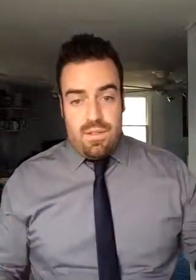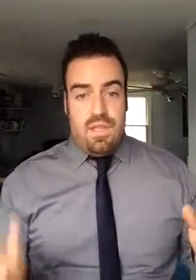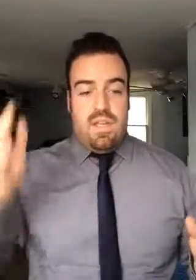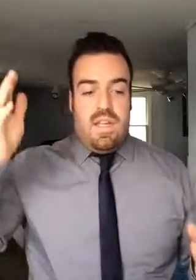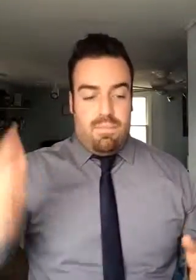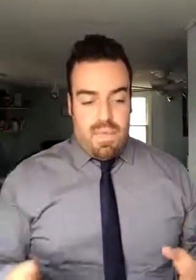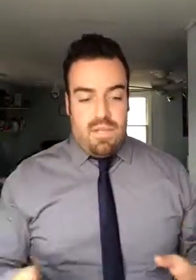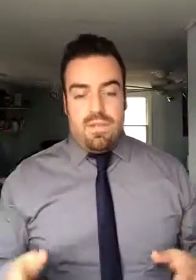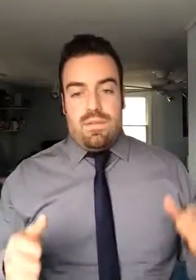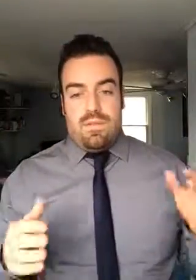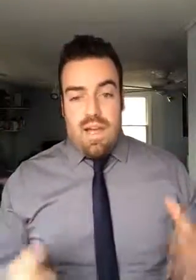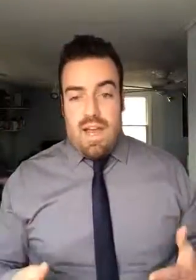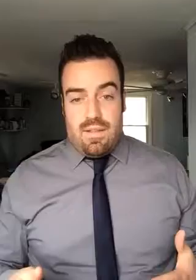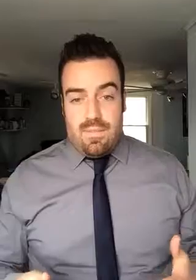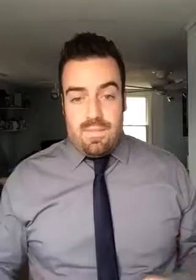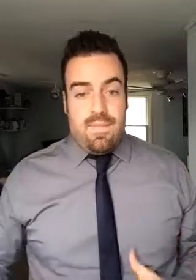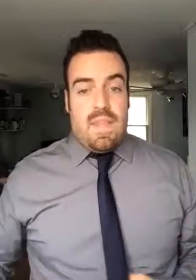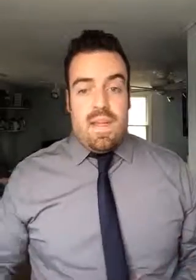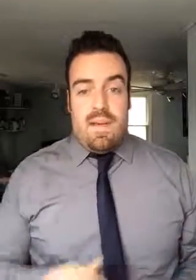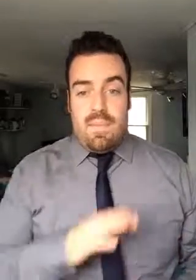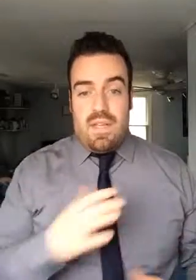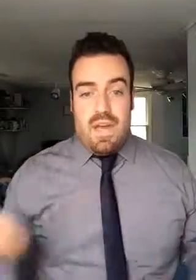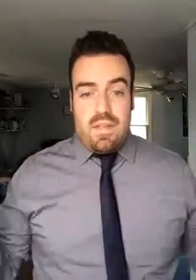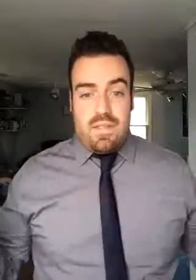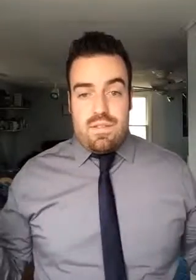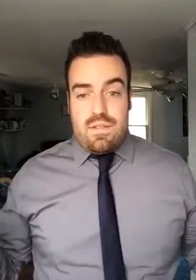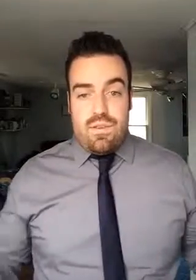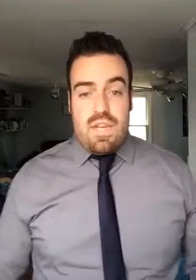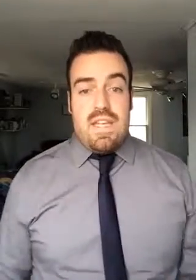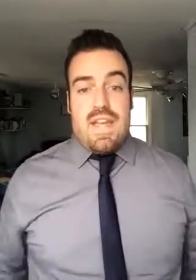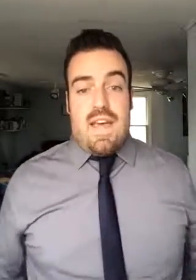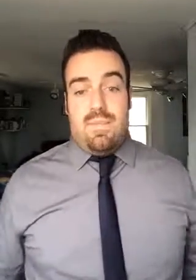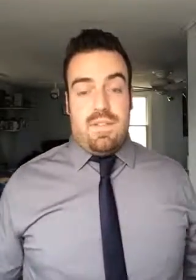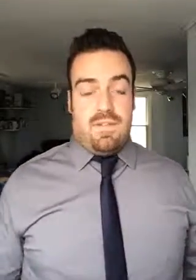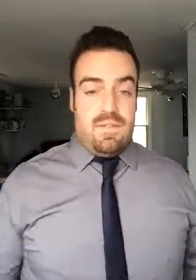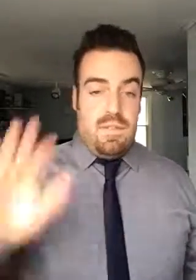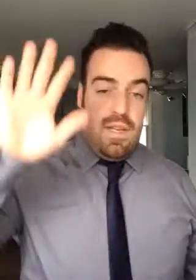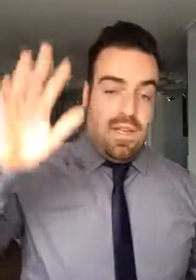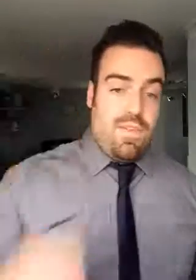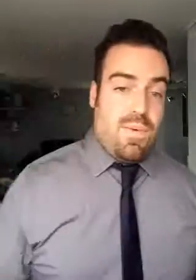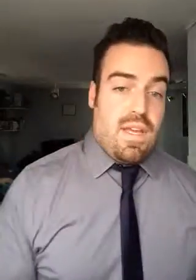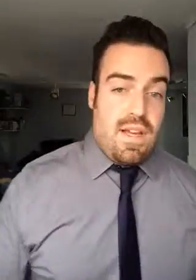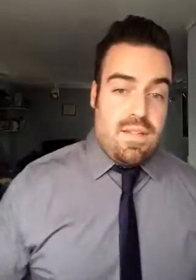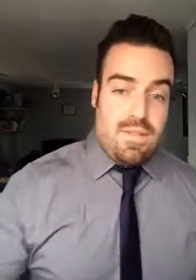and medial retinaculum. And that is your knee anatomy. Have a good weekend, guys.